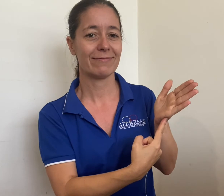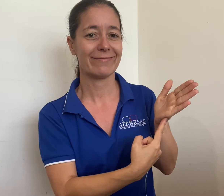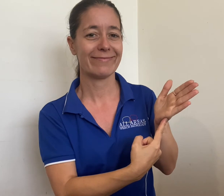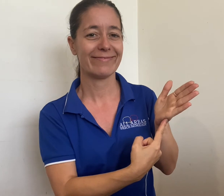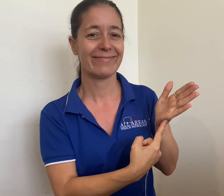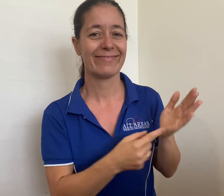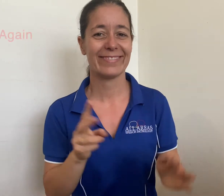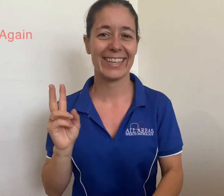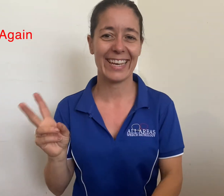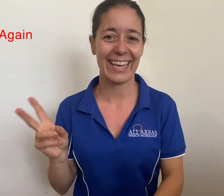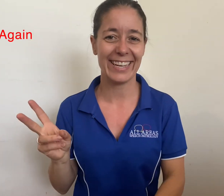Again